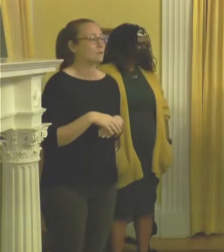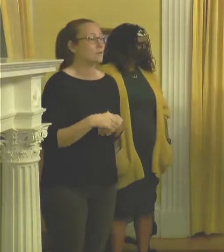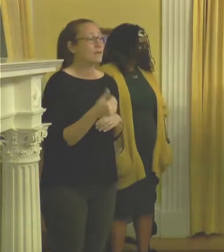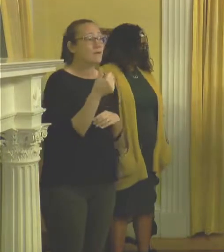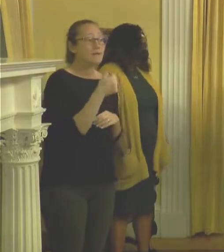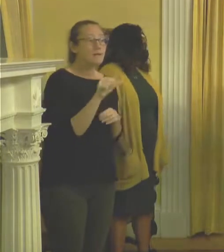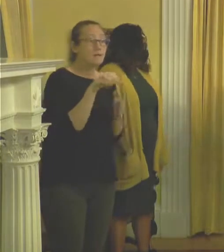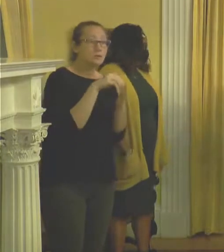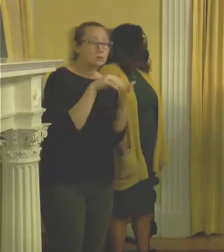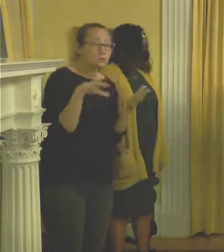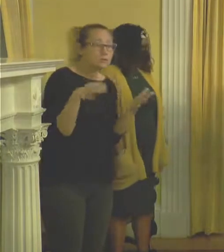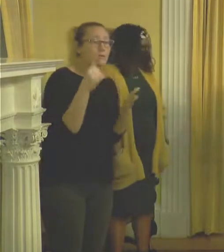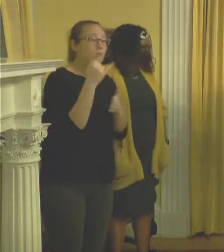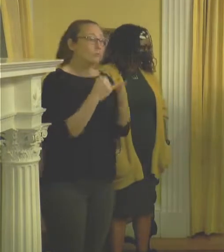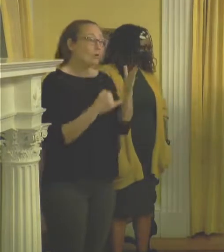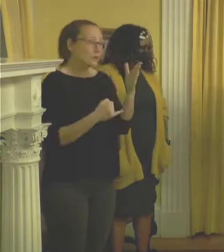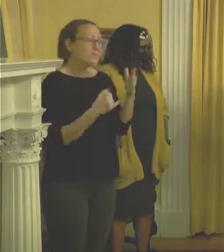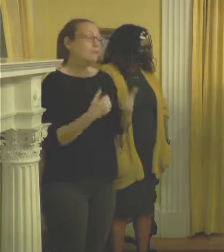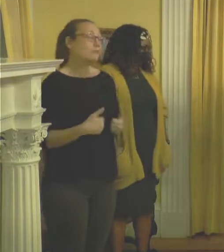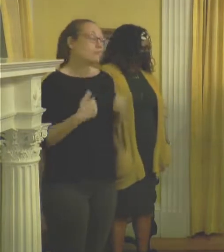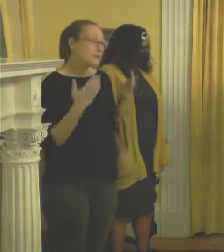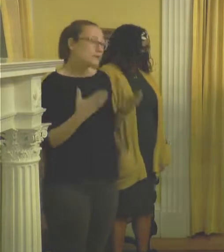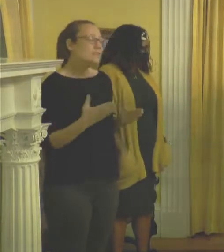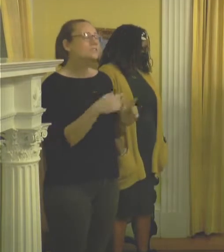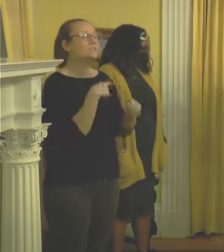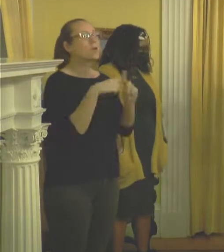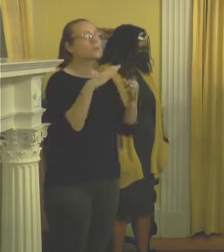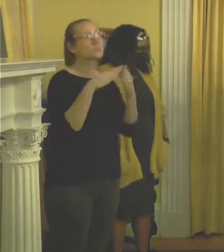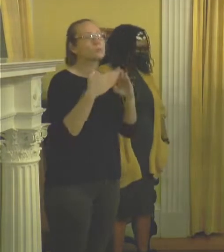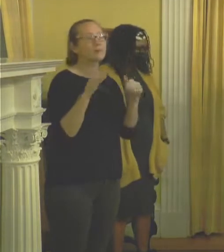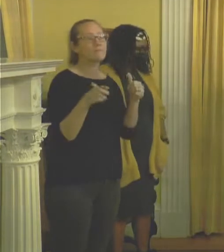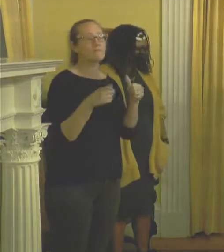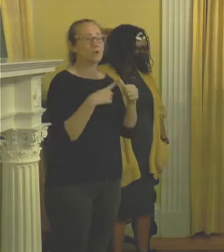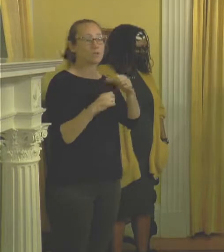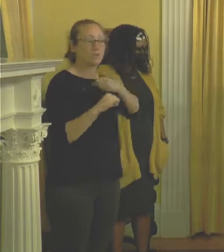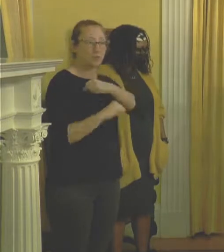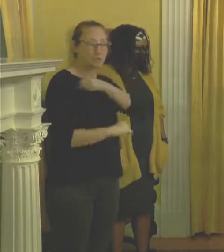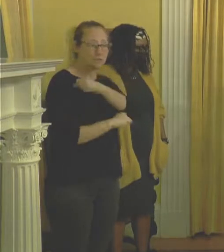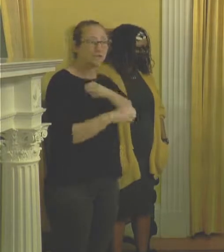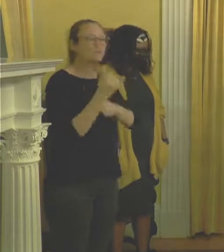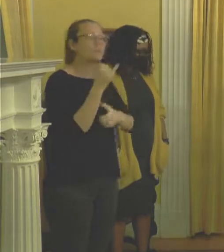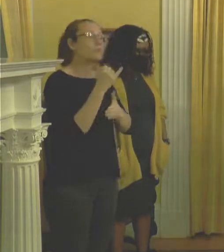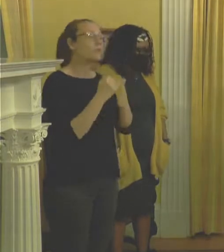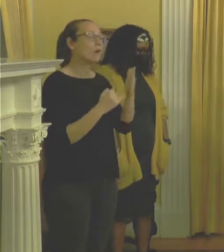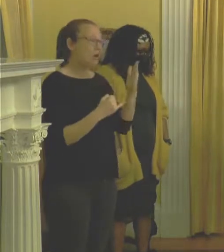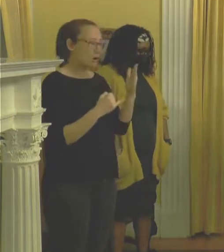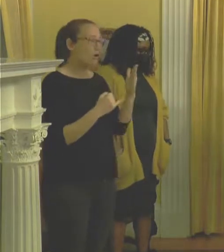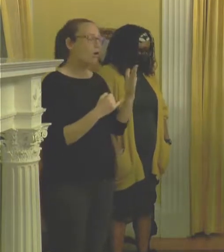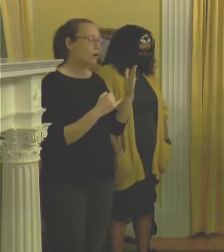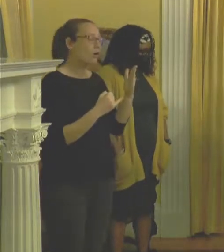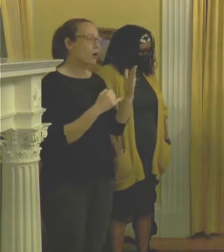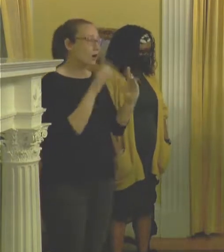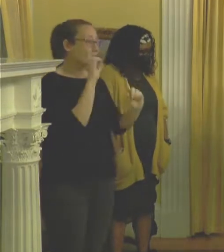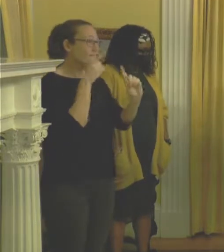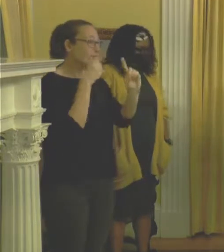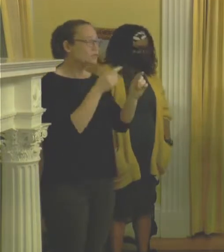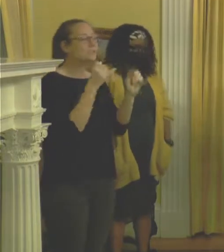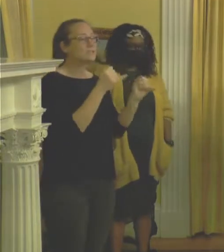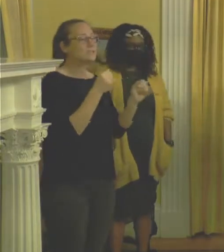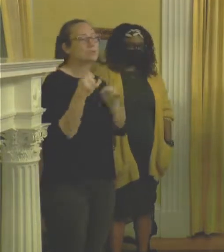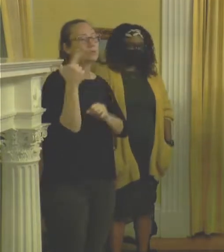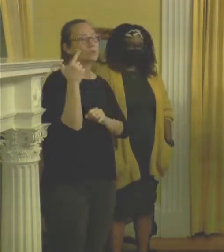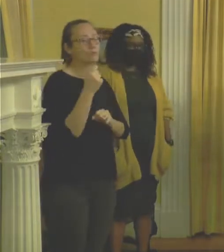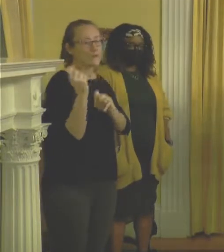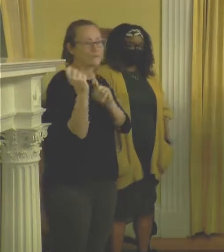Artist in Residence, and the Community First Foundation Art Ventures Individual Artist Grants. She is currently the